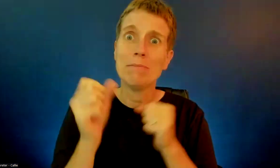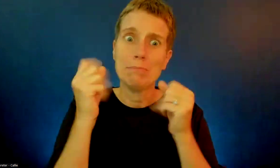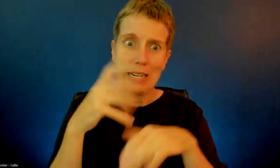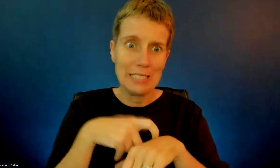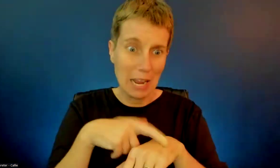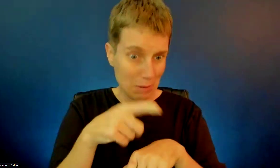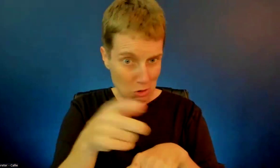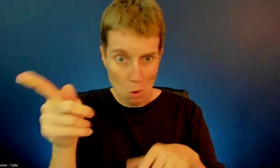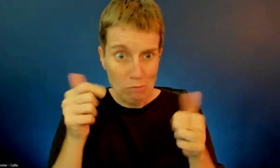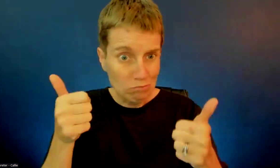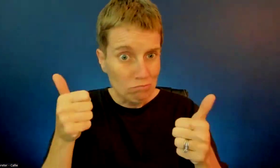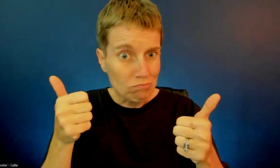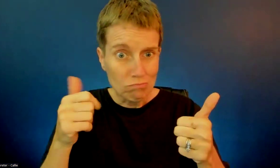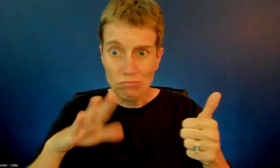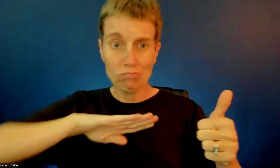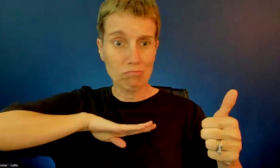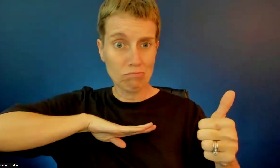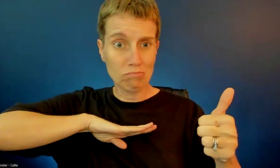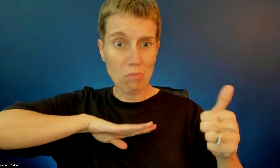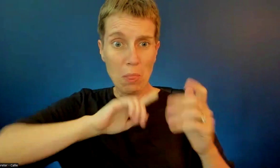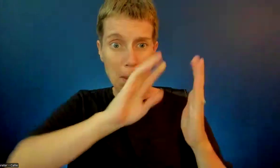problem with the minutes that they need to have edited?